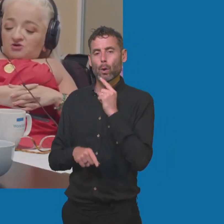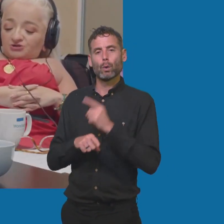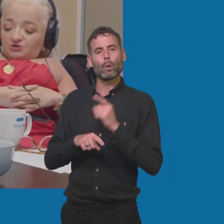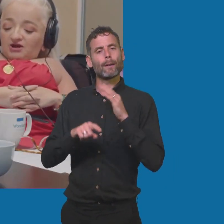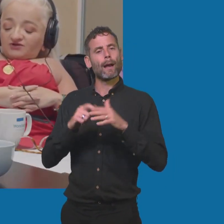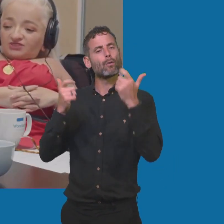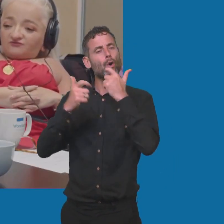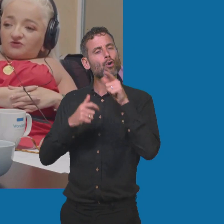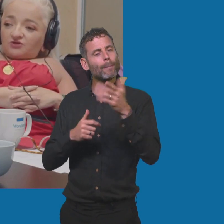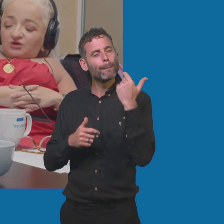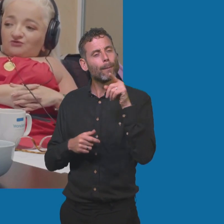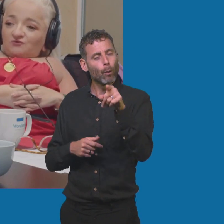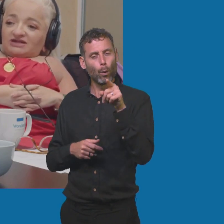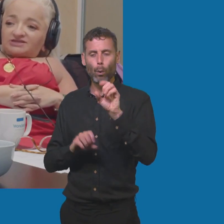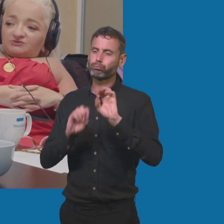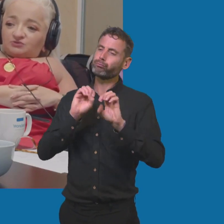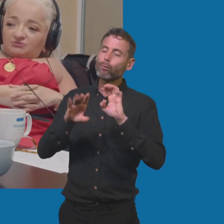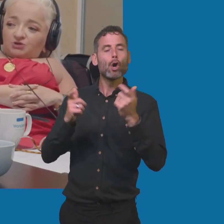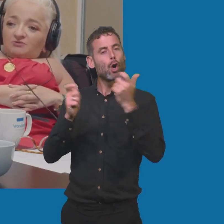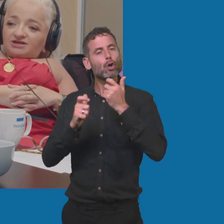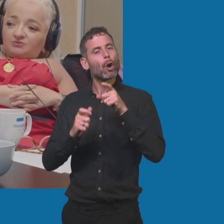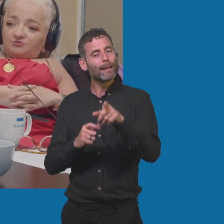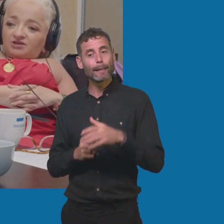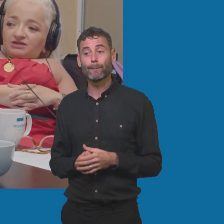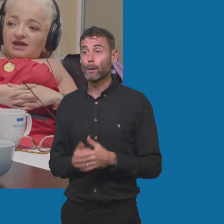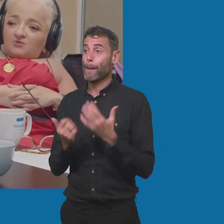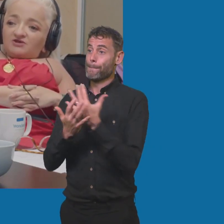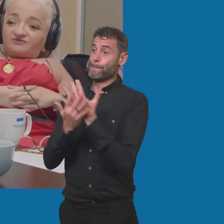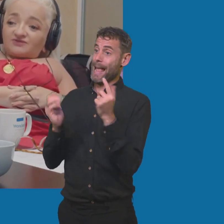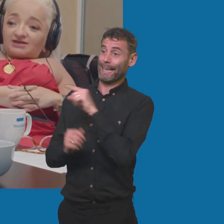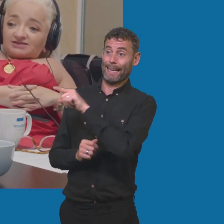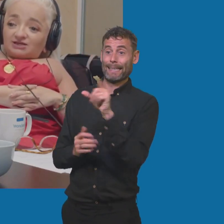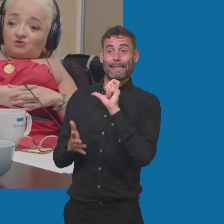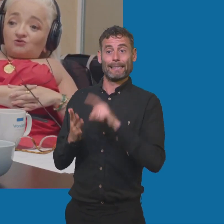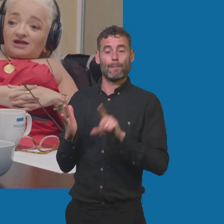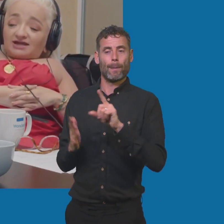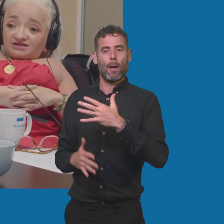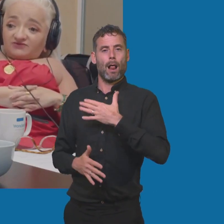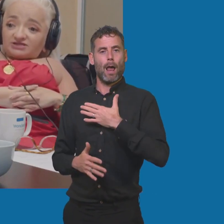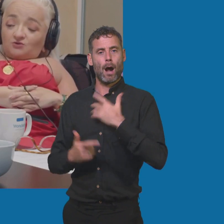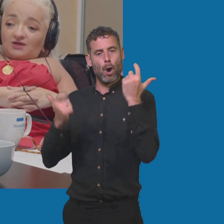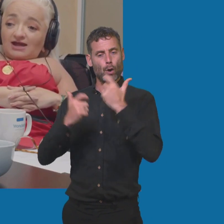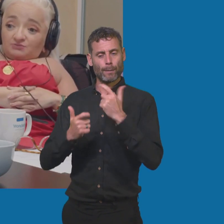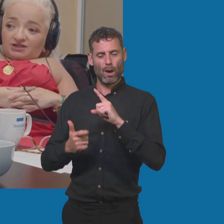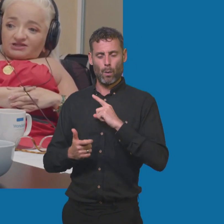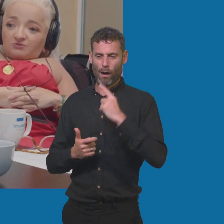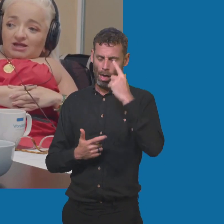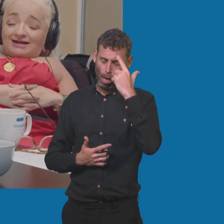part in your life and I think for many disabled people, comedy can be a way of deflecting all that negativity, that ableism